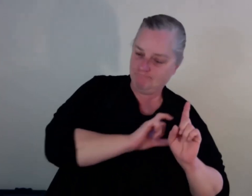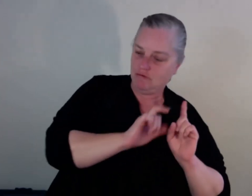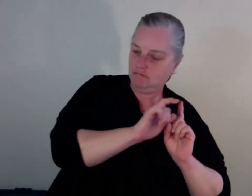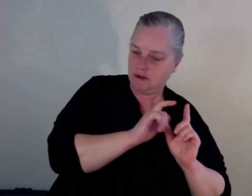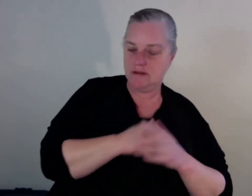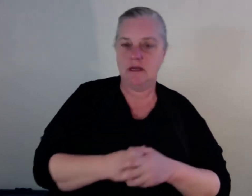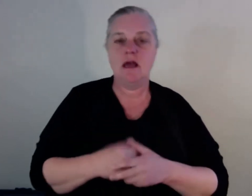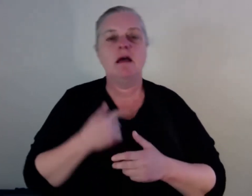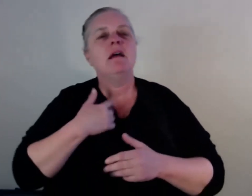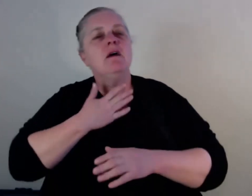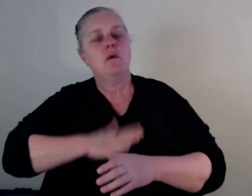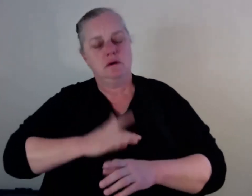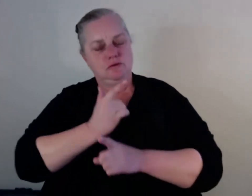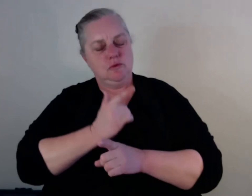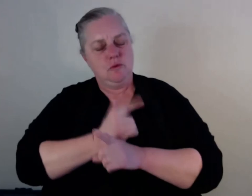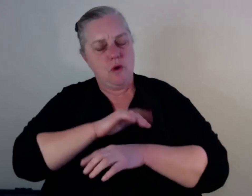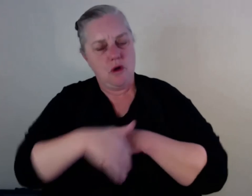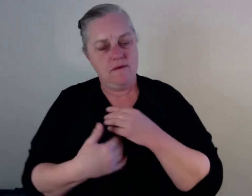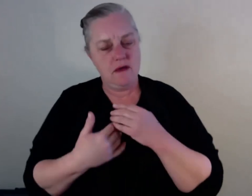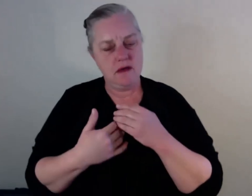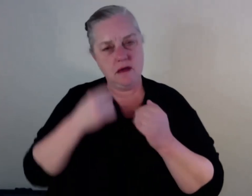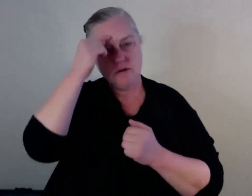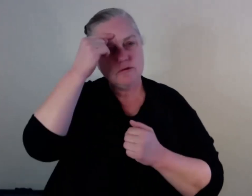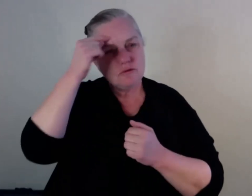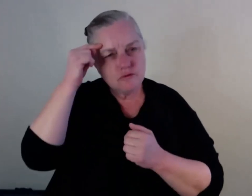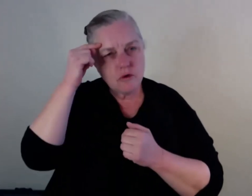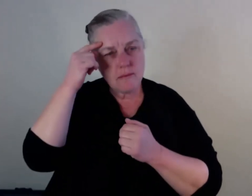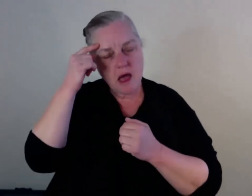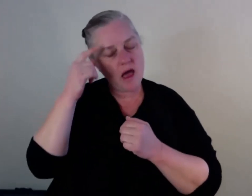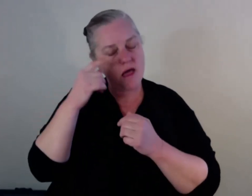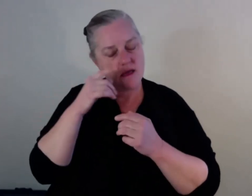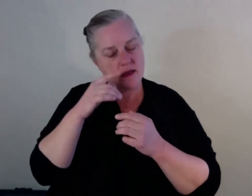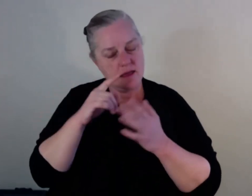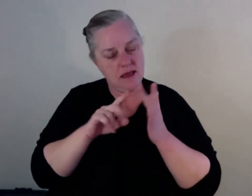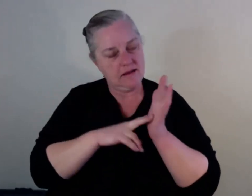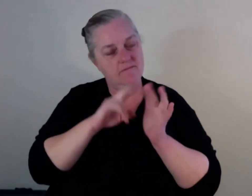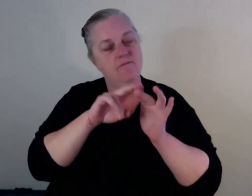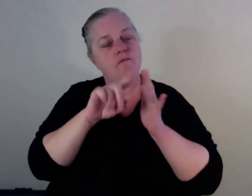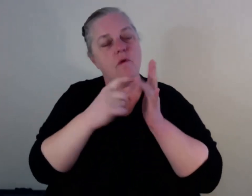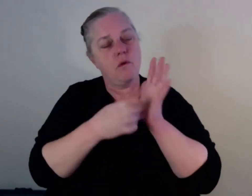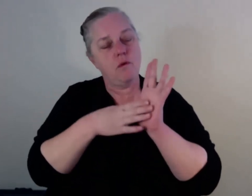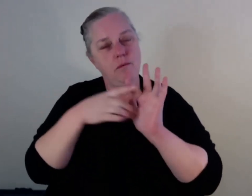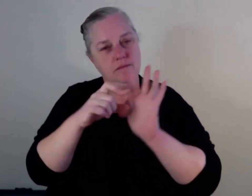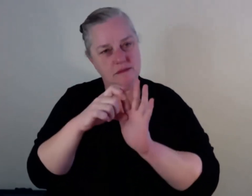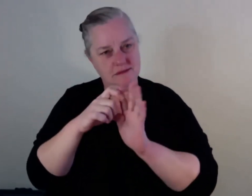AOD treatment and how that kind of needs to go hand in hand with AOD treatment in order to help facilitate some healing with that.